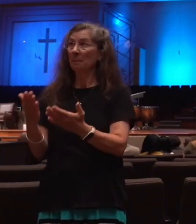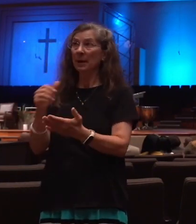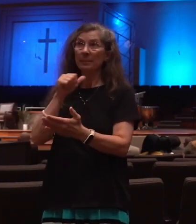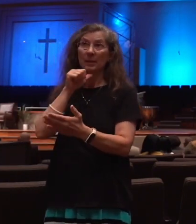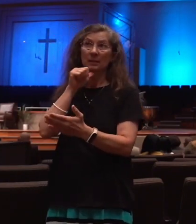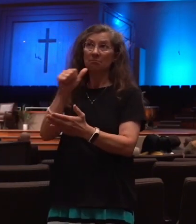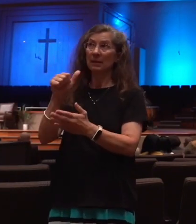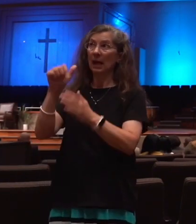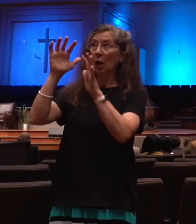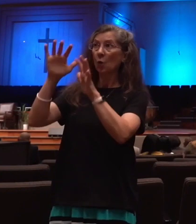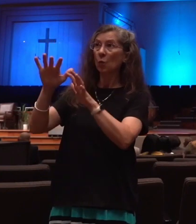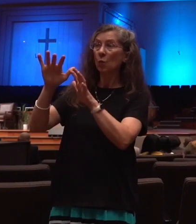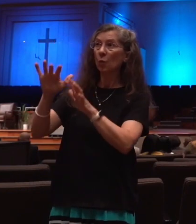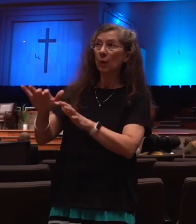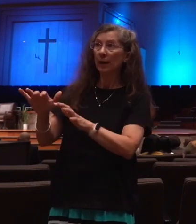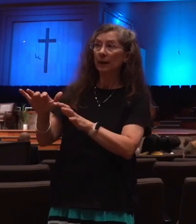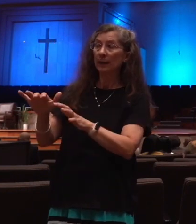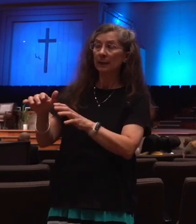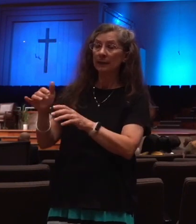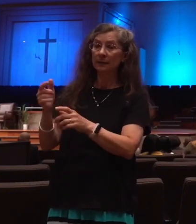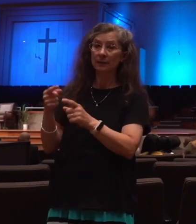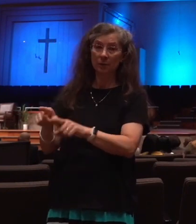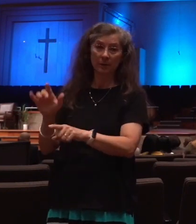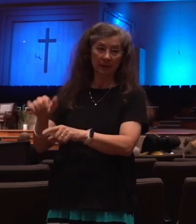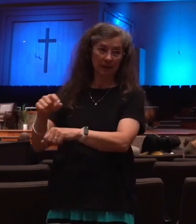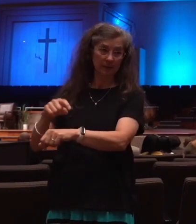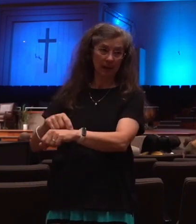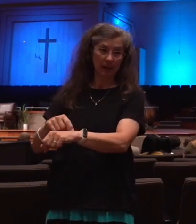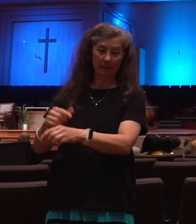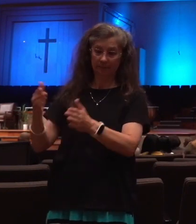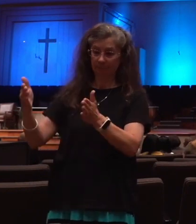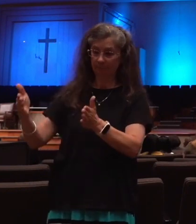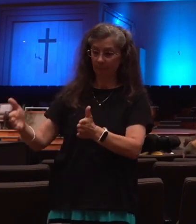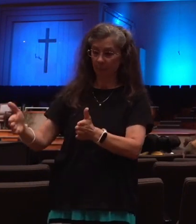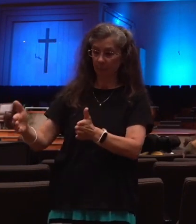even throughout the entire earth for three and a half years.